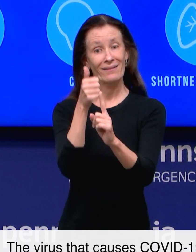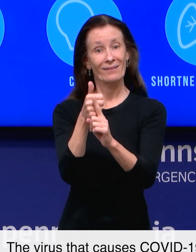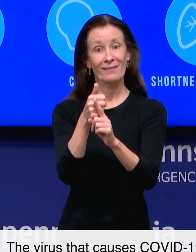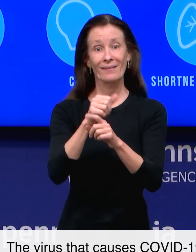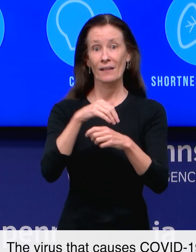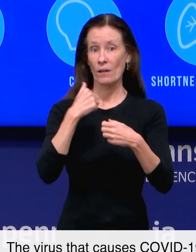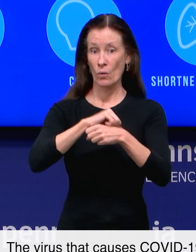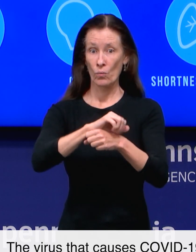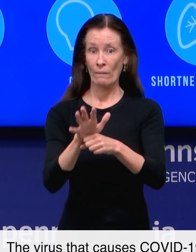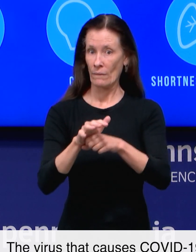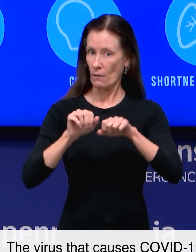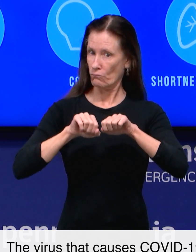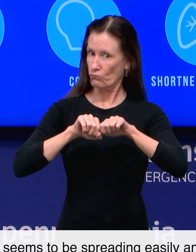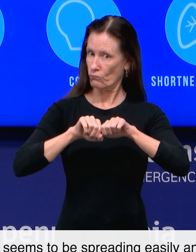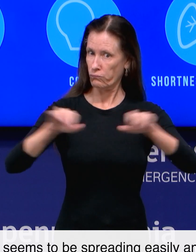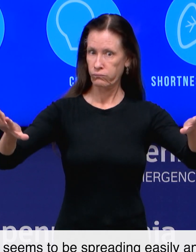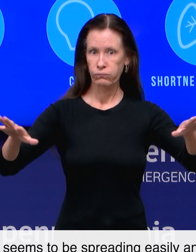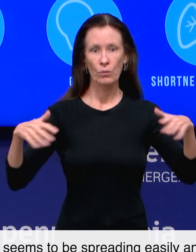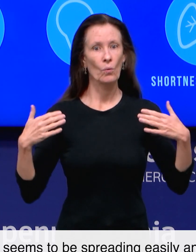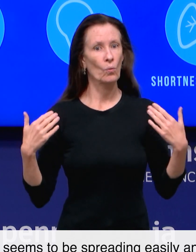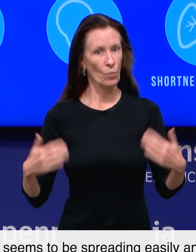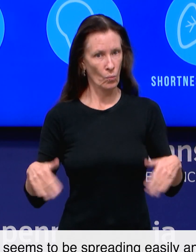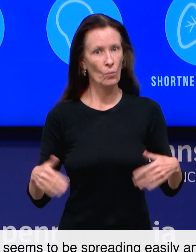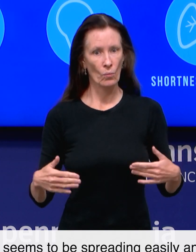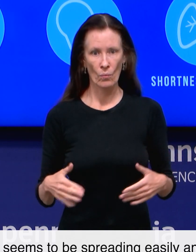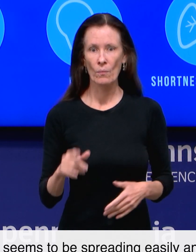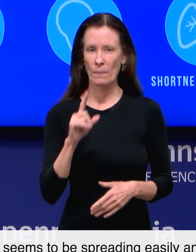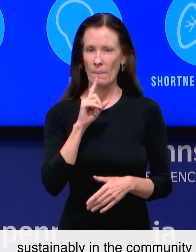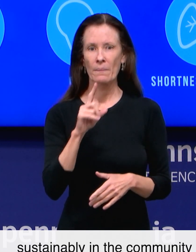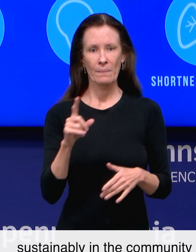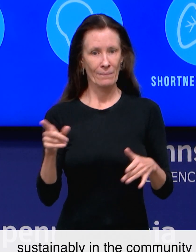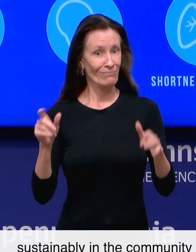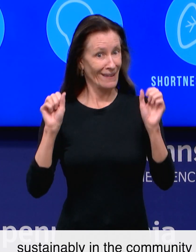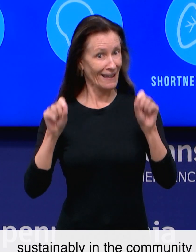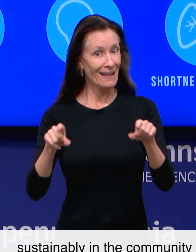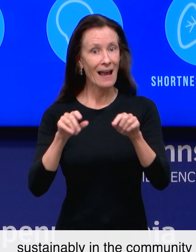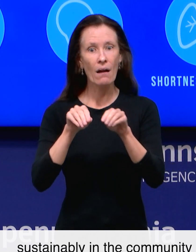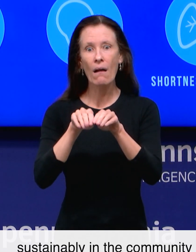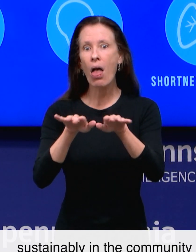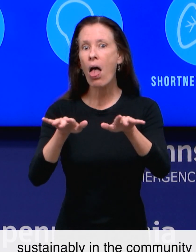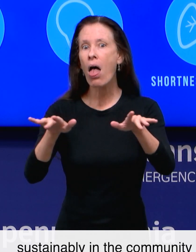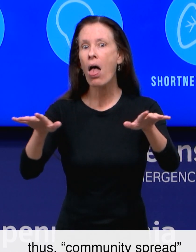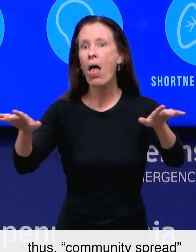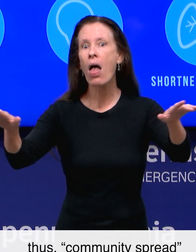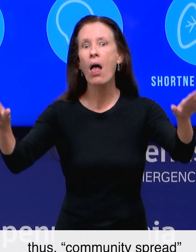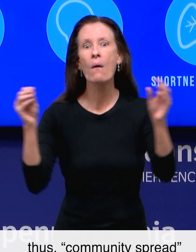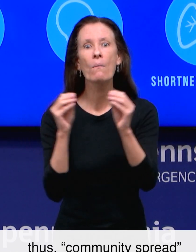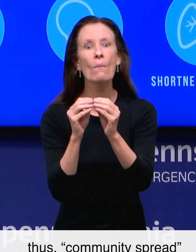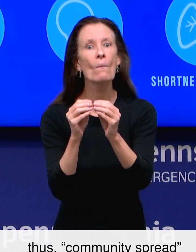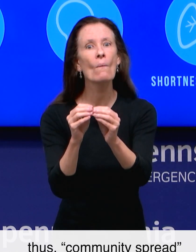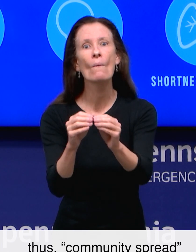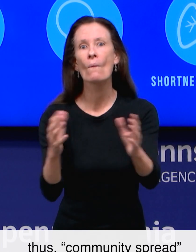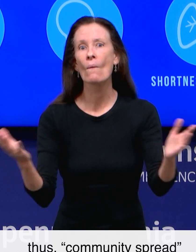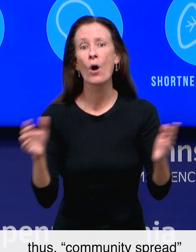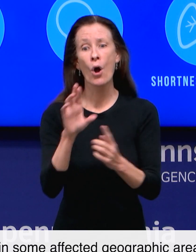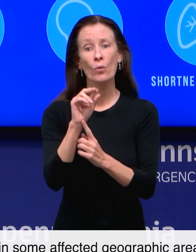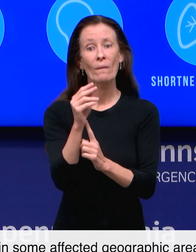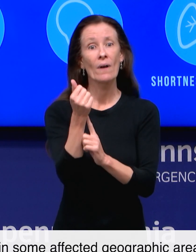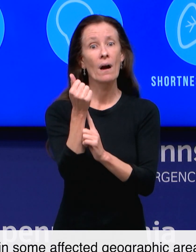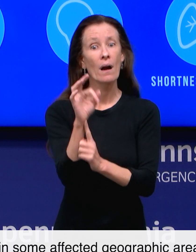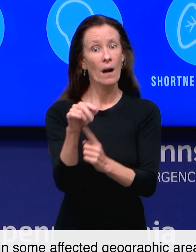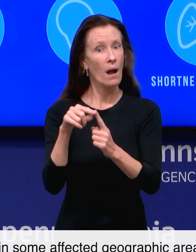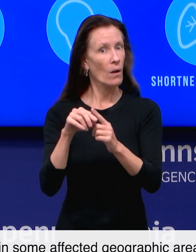virus that causes COVID-19 seems to be spreading easily and sustainably in the community, thus community spread,